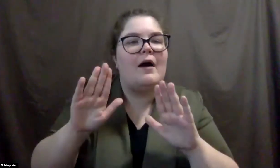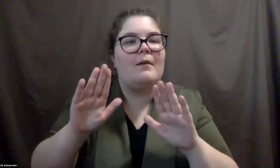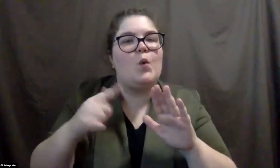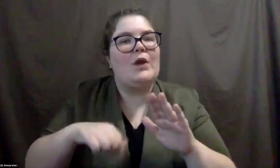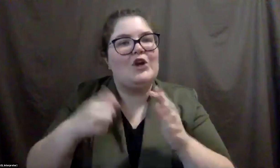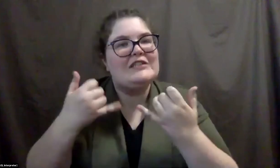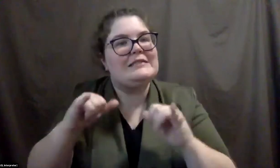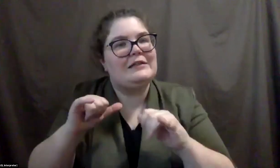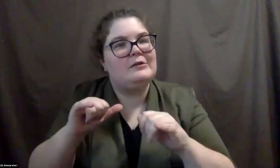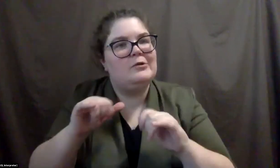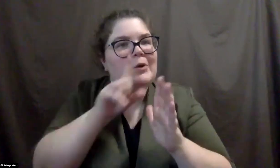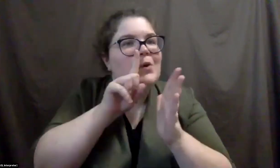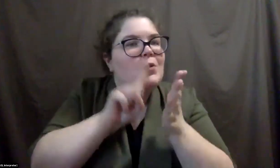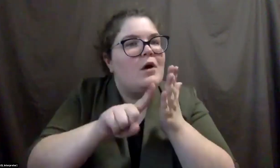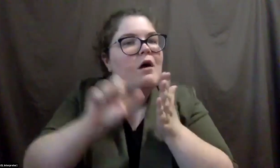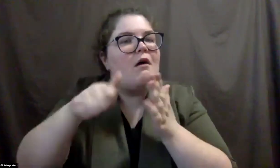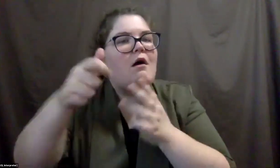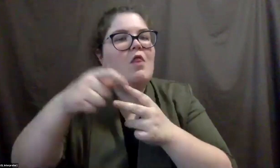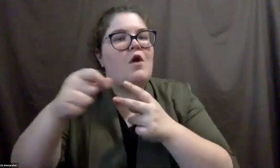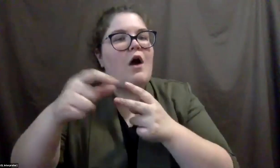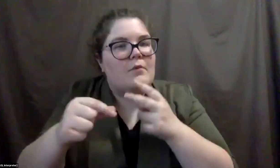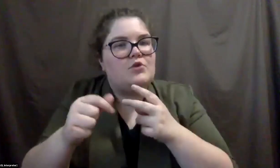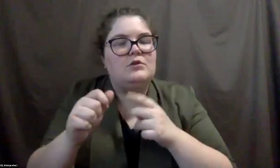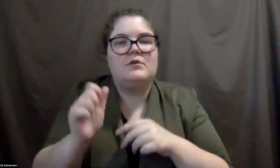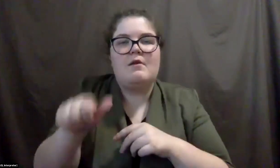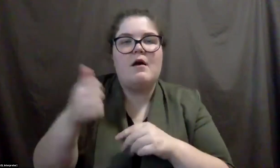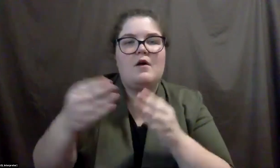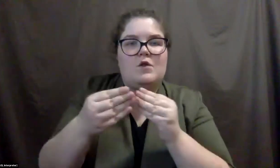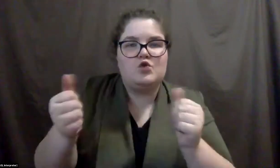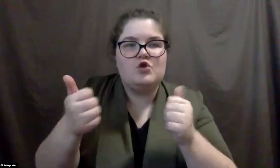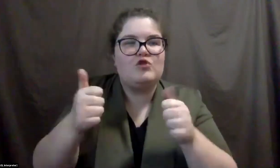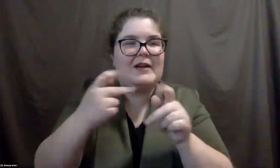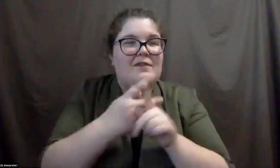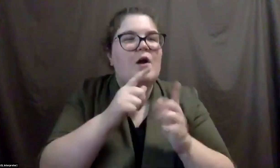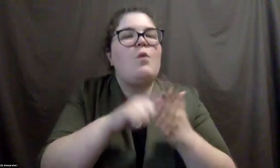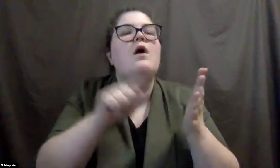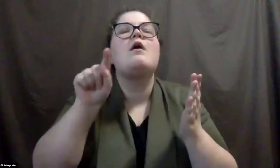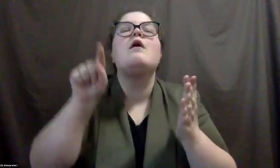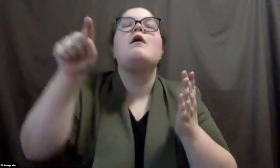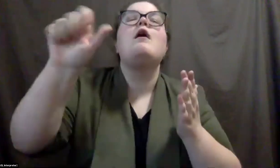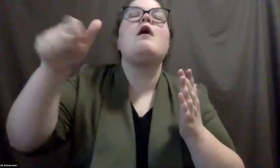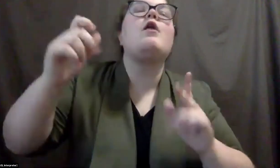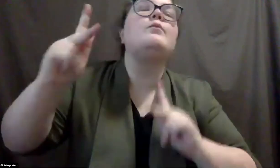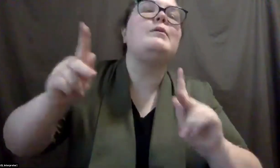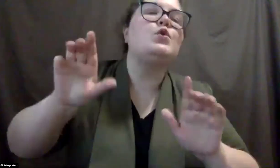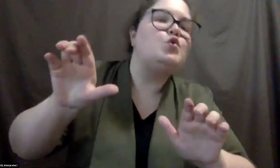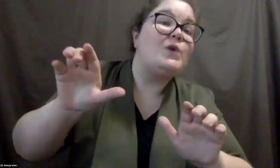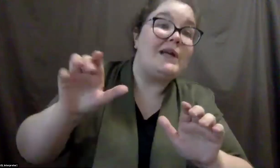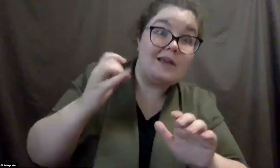exploring solutions and trying to figure out what, uh, other people are, are kind of discovering that works for them.